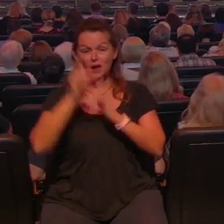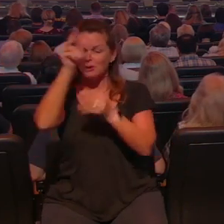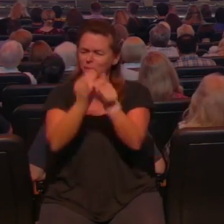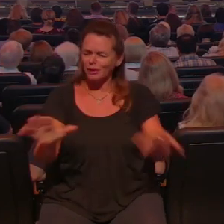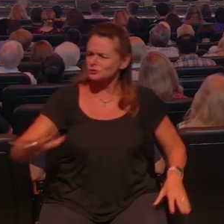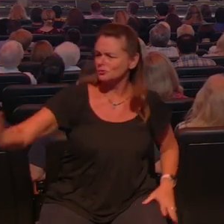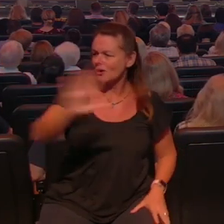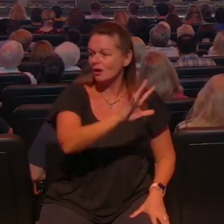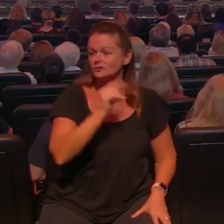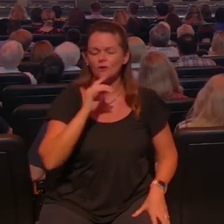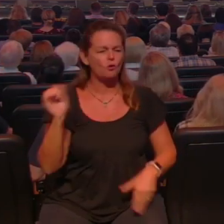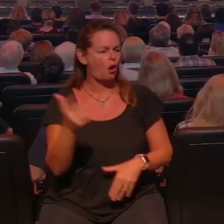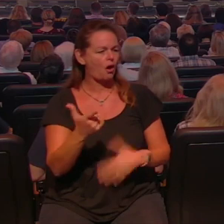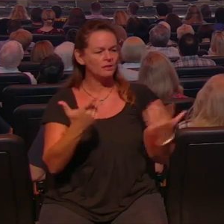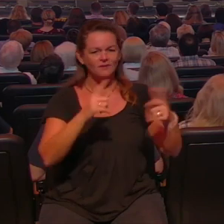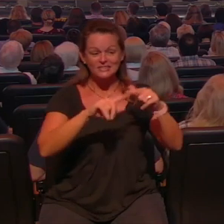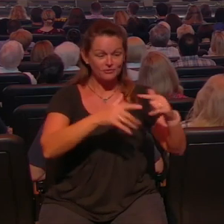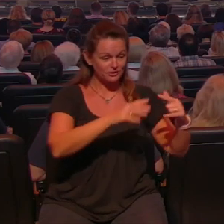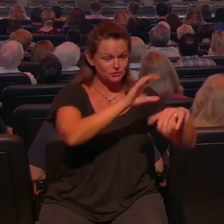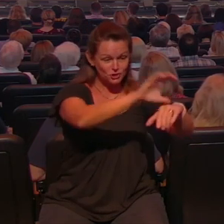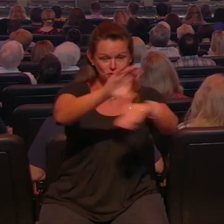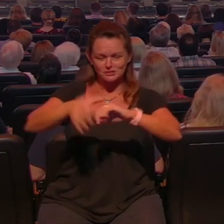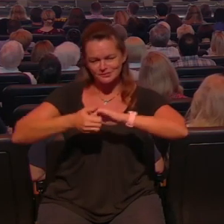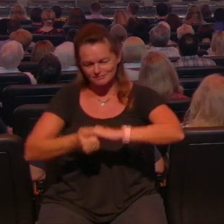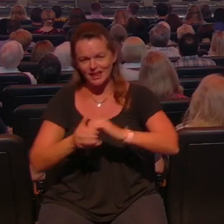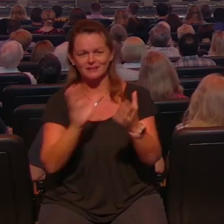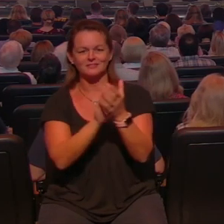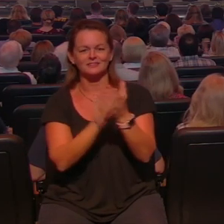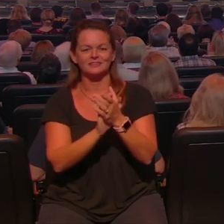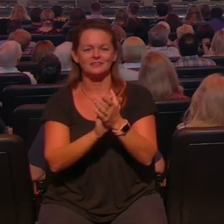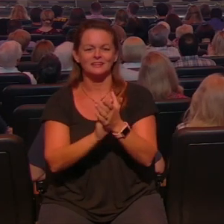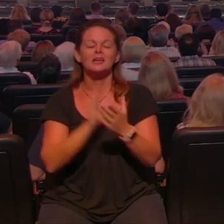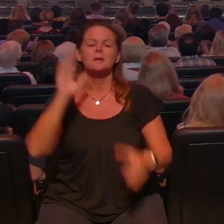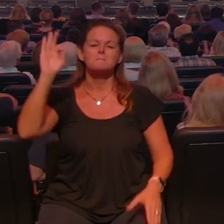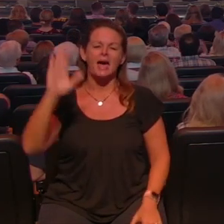Fellowship and all the churches joining in with us would you put your hands together help me welcome Pastor Robert Morris